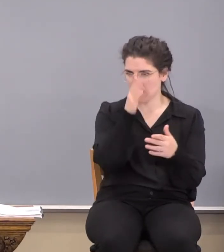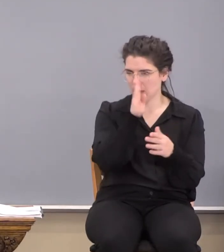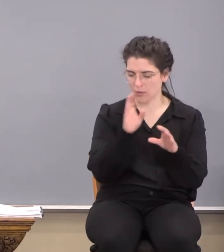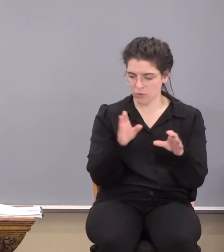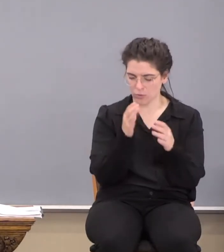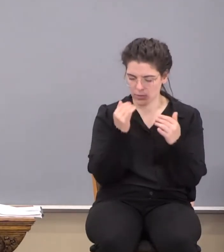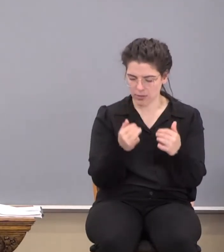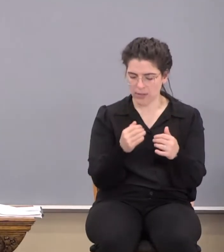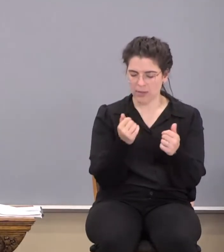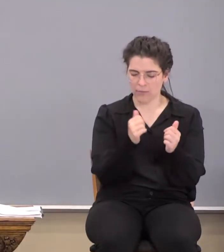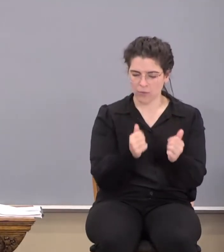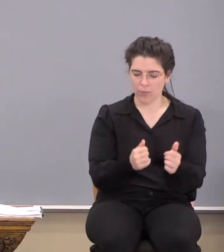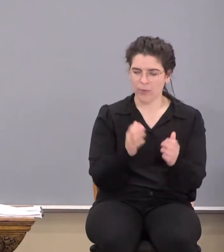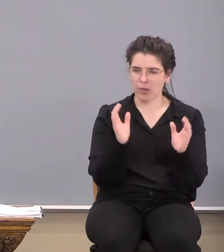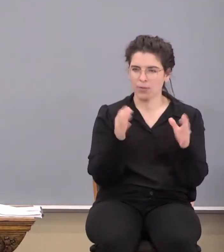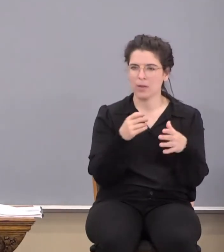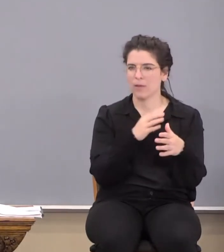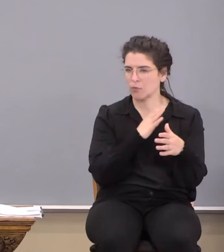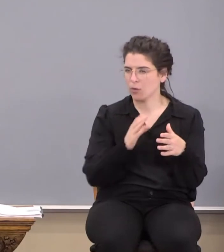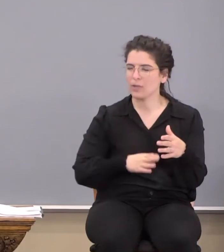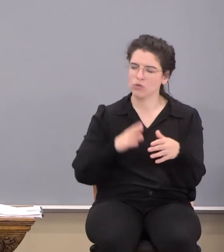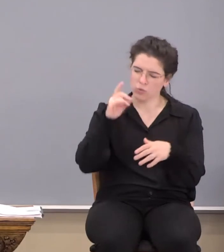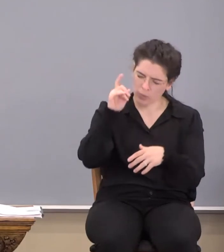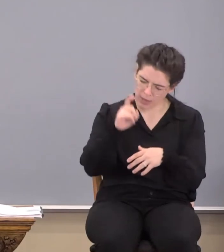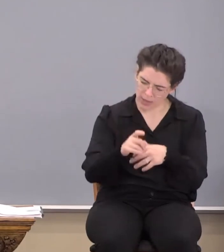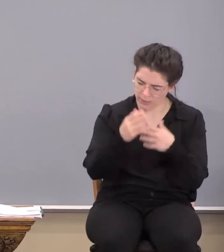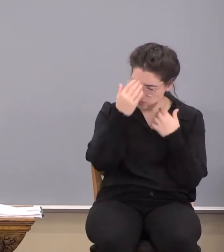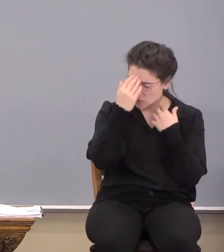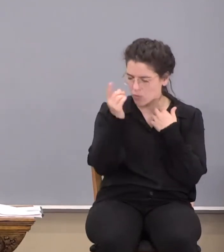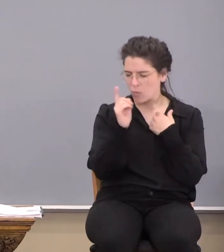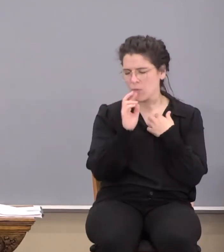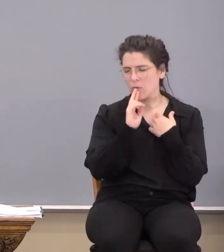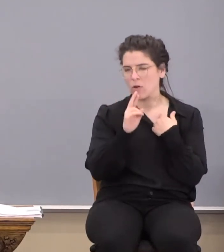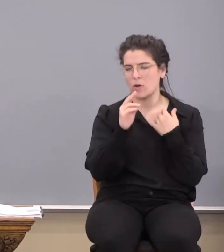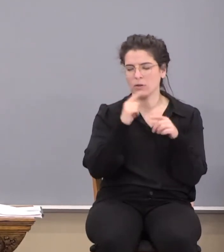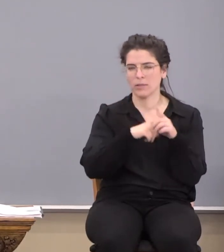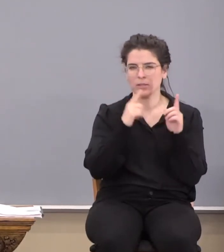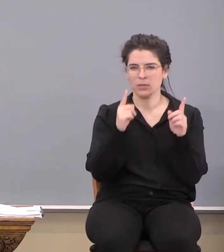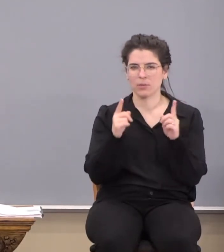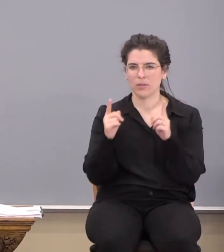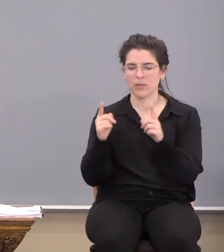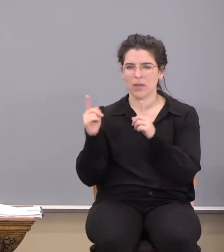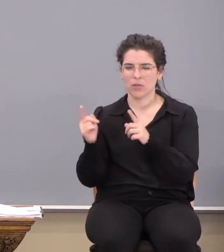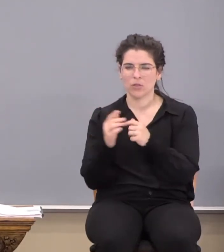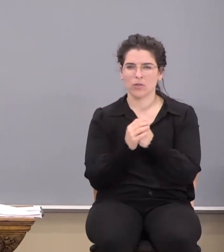is forming the body of Christ. So we have to know where we are dispensational.